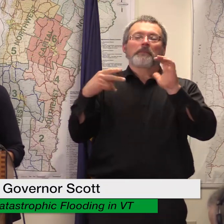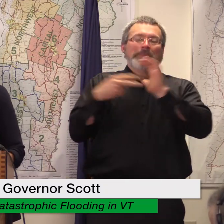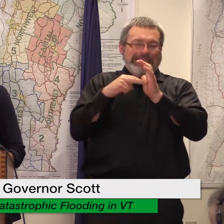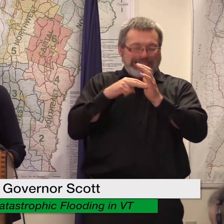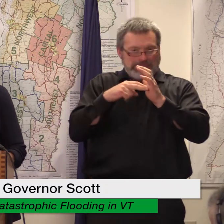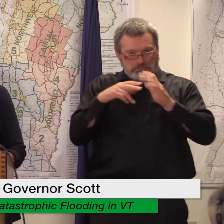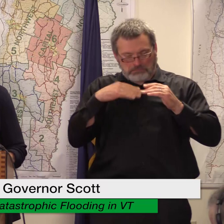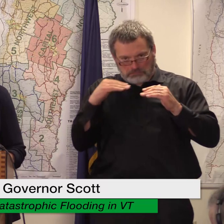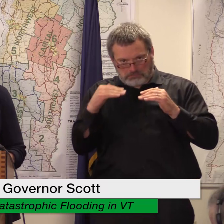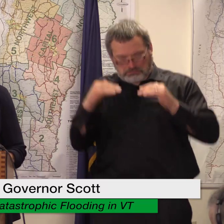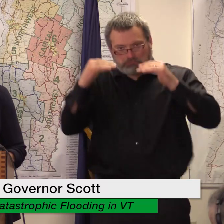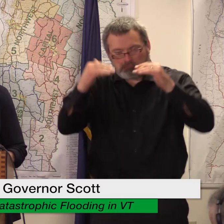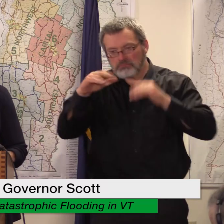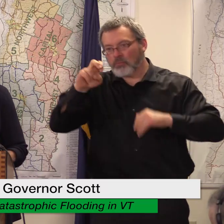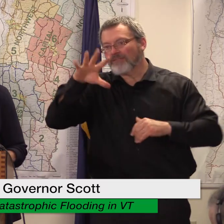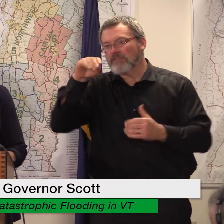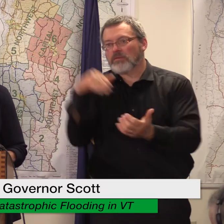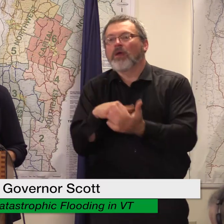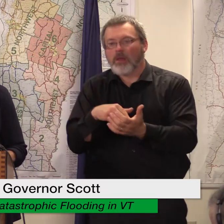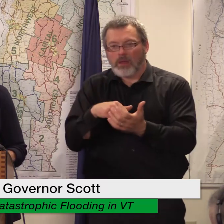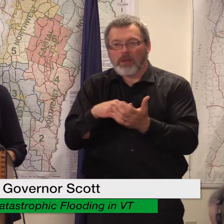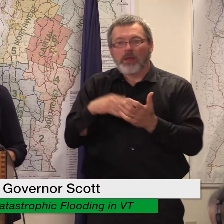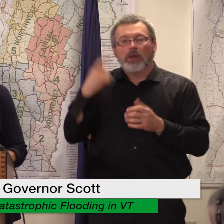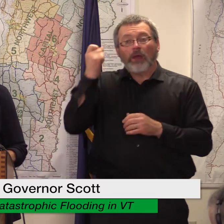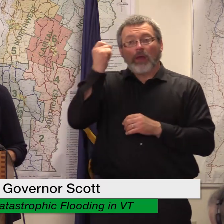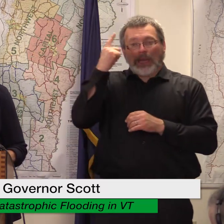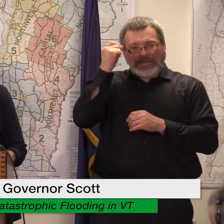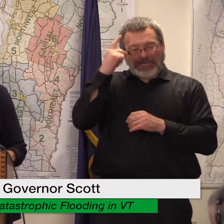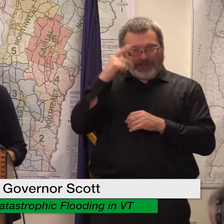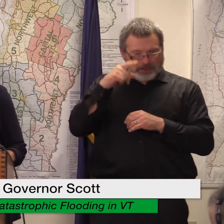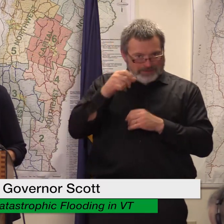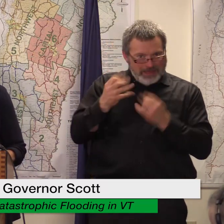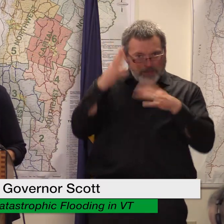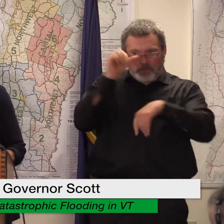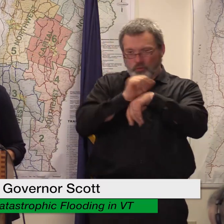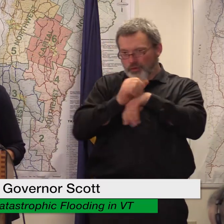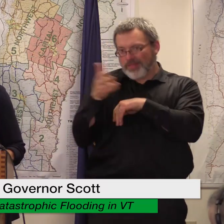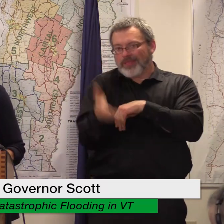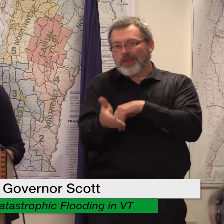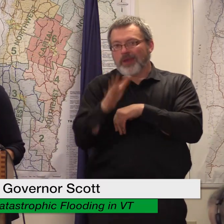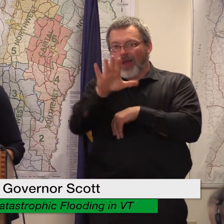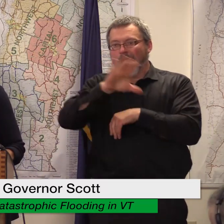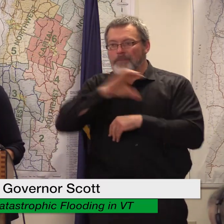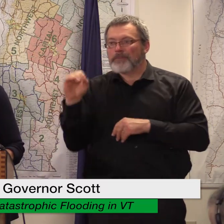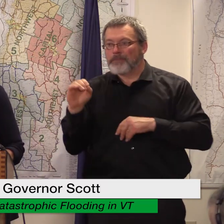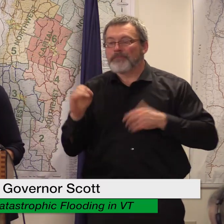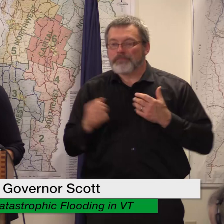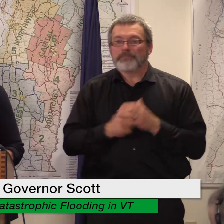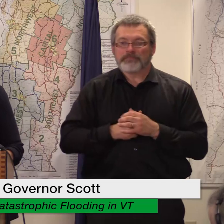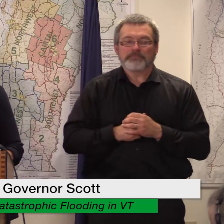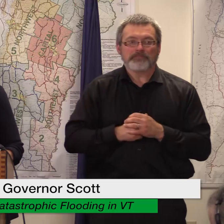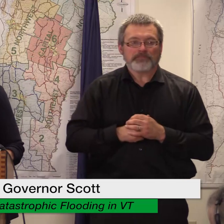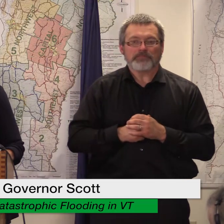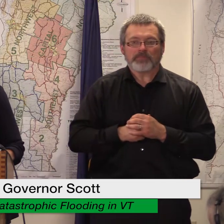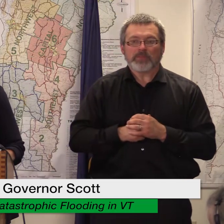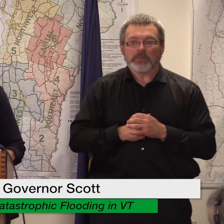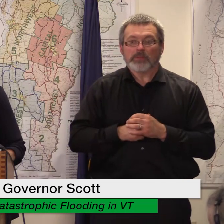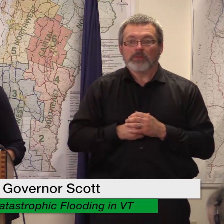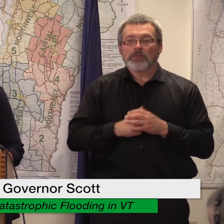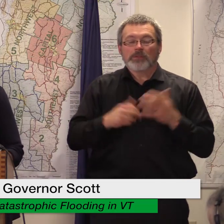000 depending on the level of employees that have been um you know at that organization that have been laid off